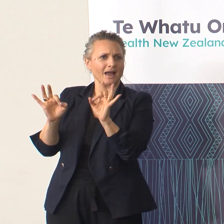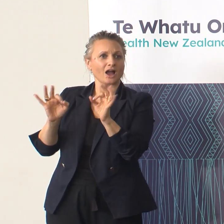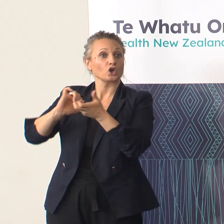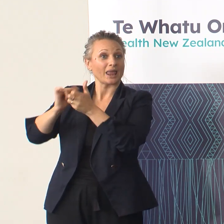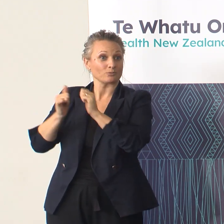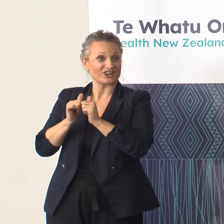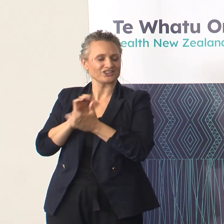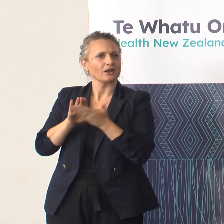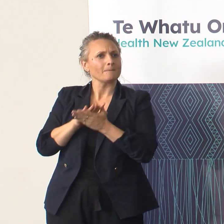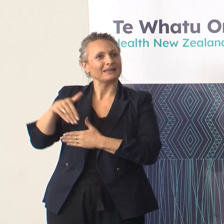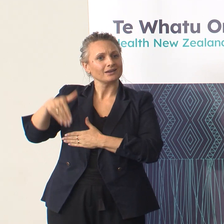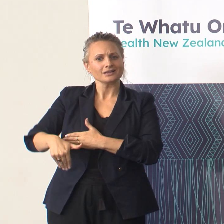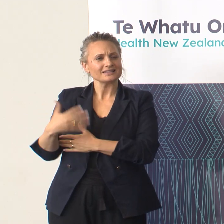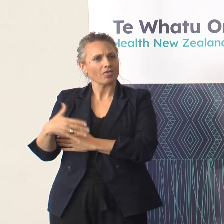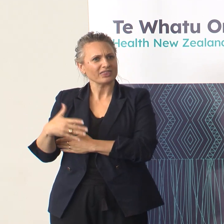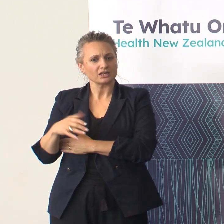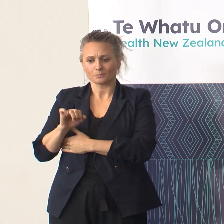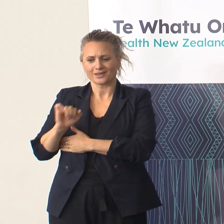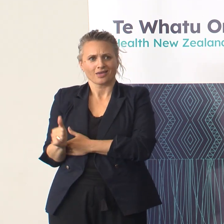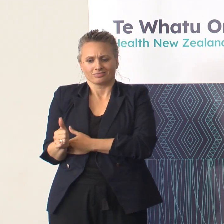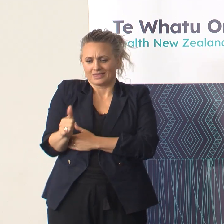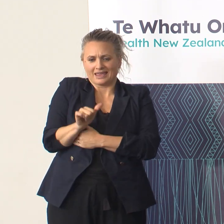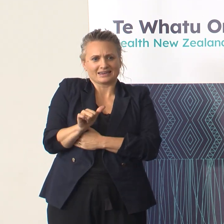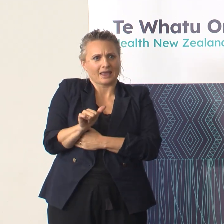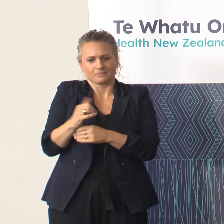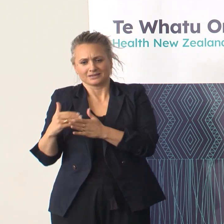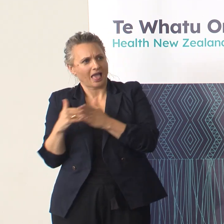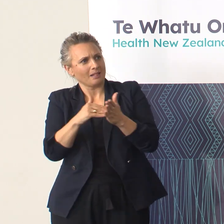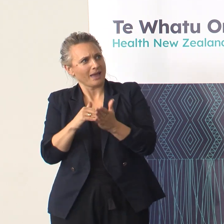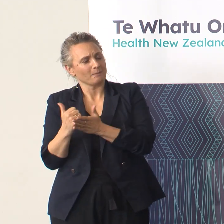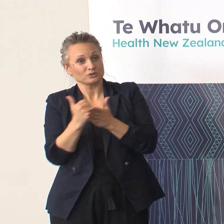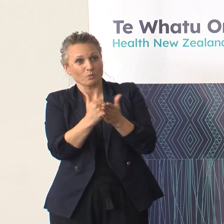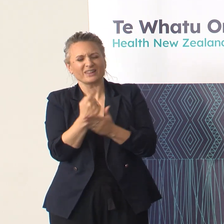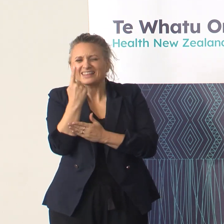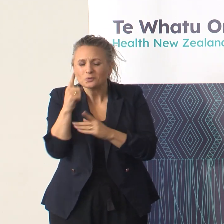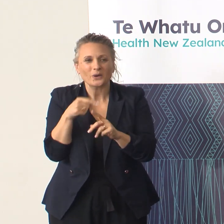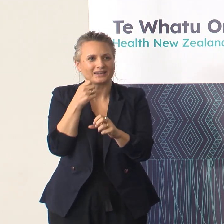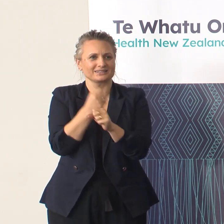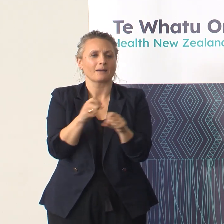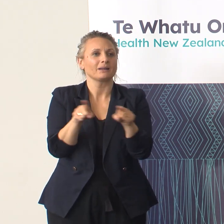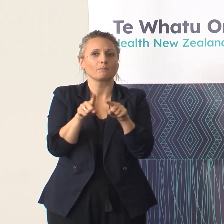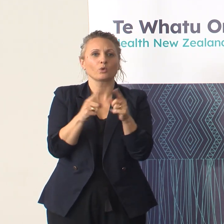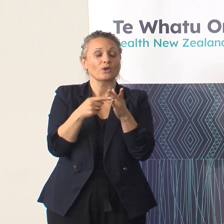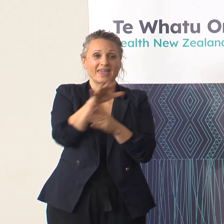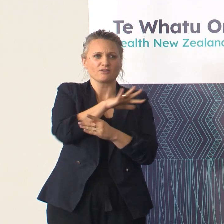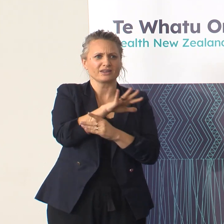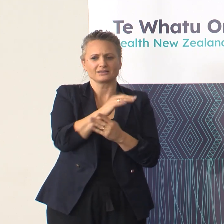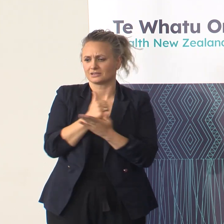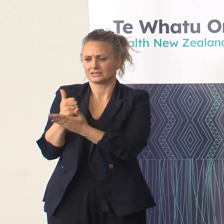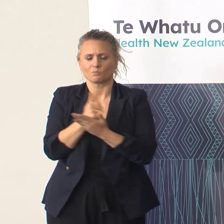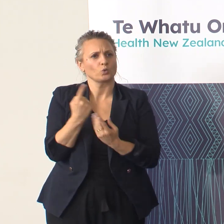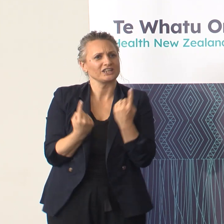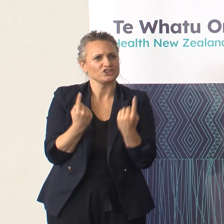Canterbury being able to pick up their neighbours' works in some areas is just one example of that, but that's happening across the different districts. So are there any